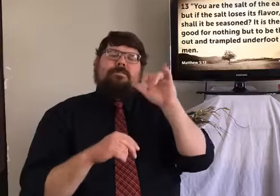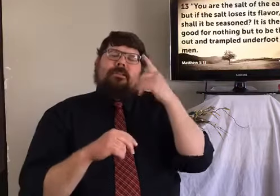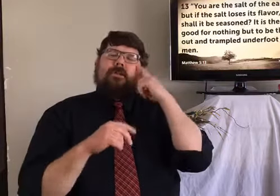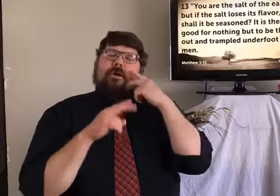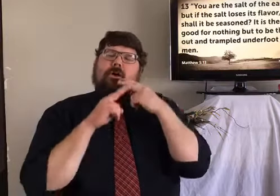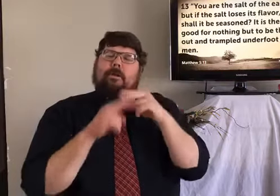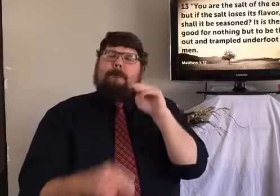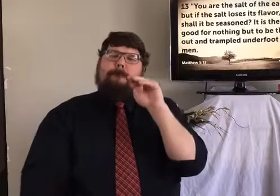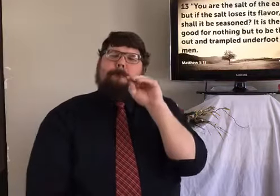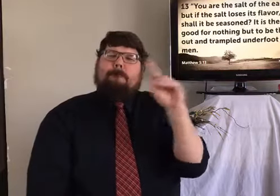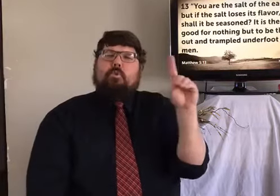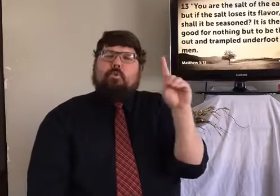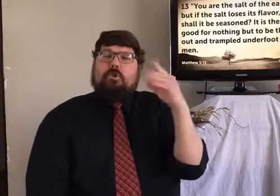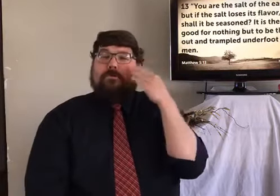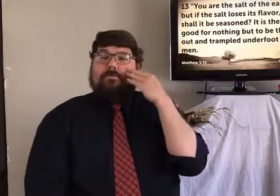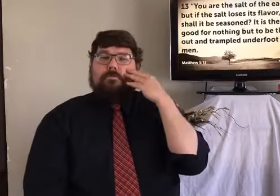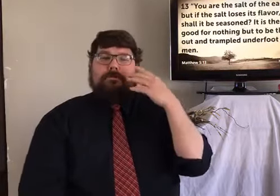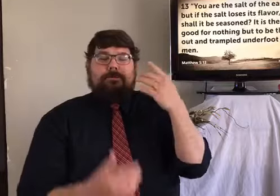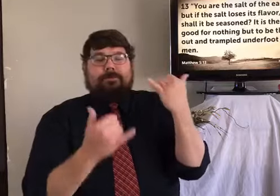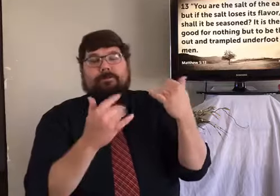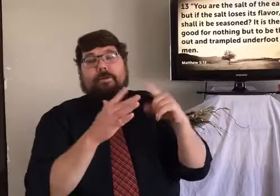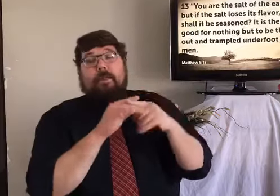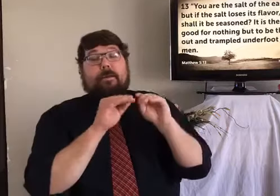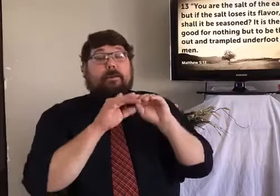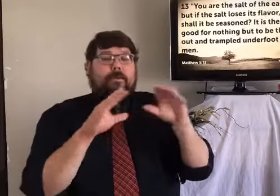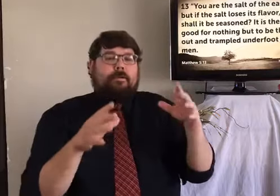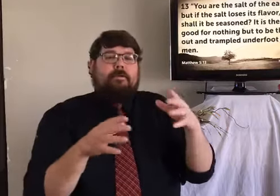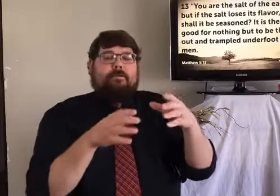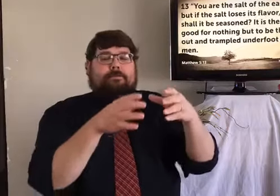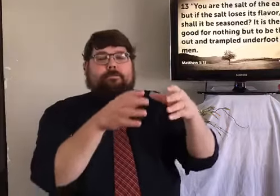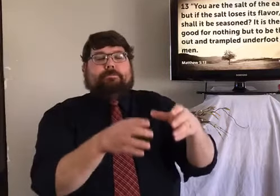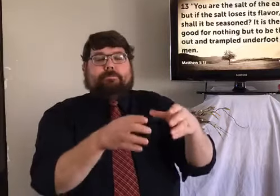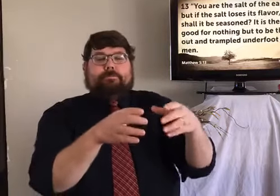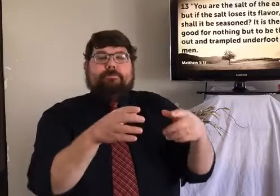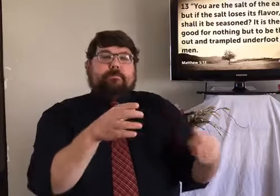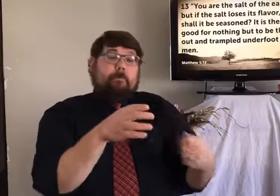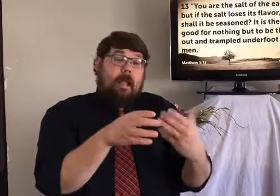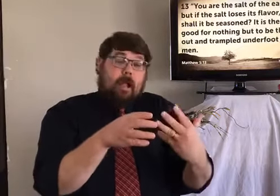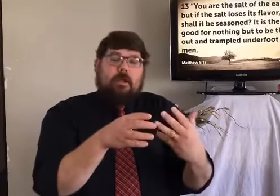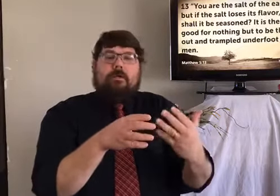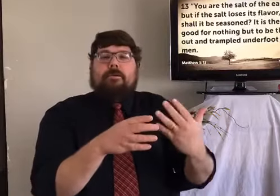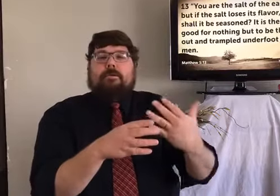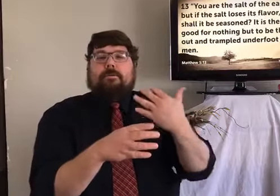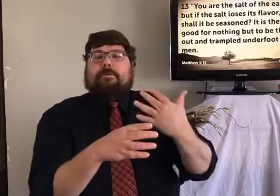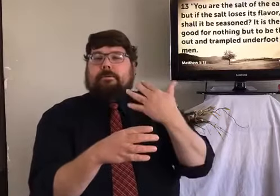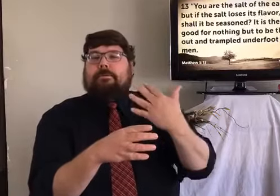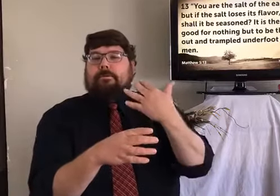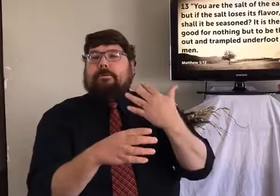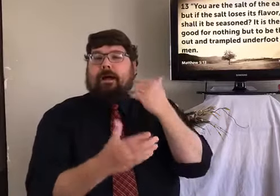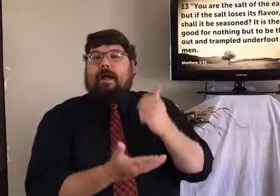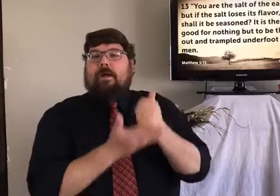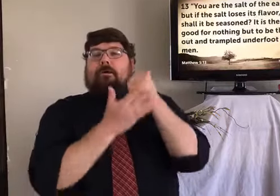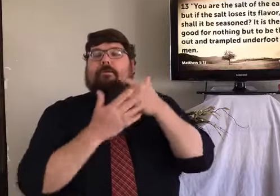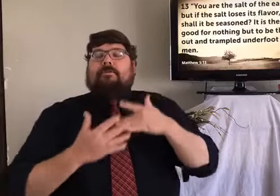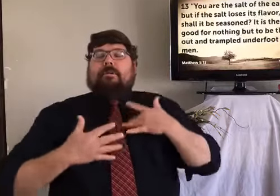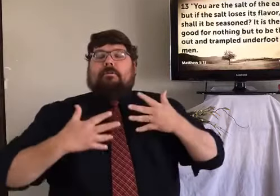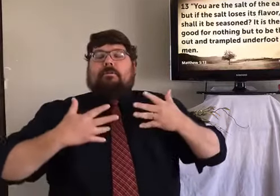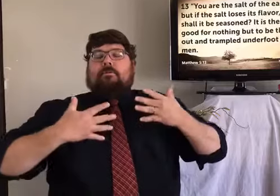You know, the Himalayan salt, I think it's also called mood salt. I don't know. They're supposed to... If you